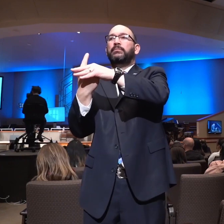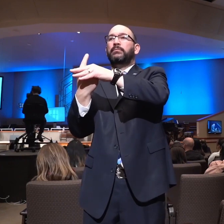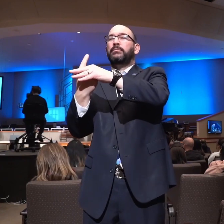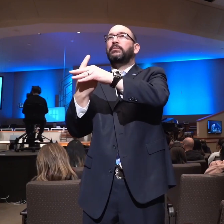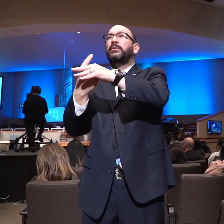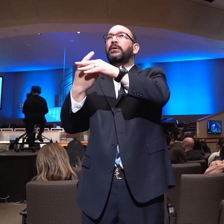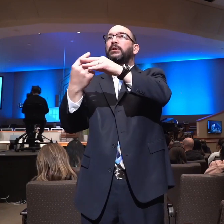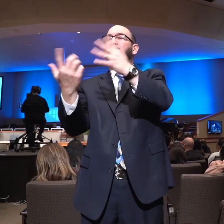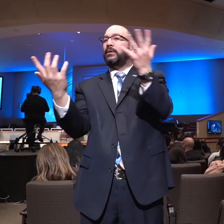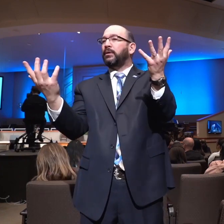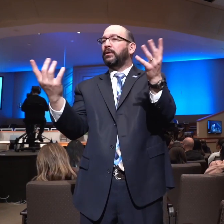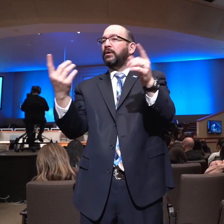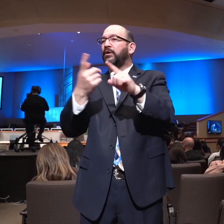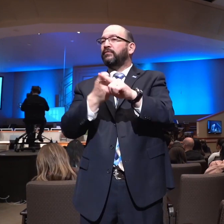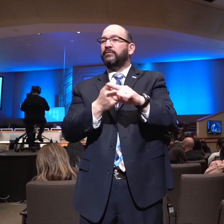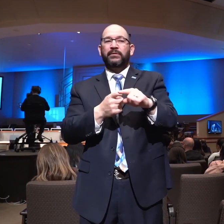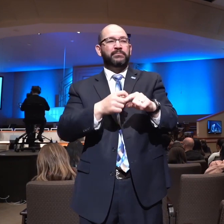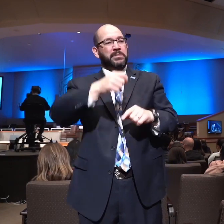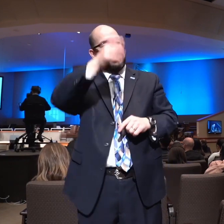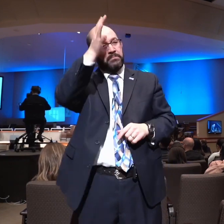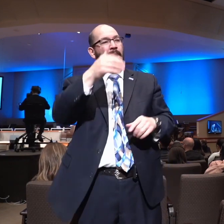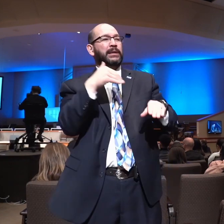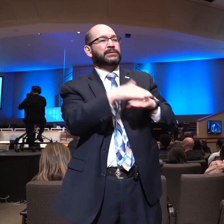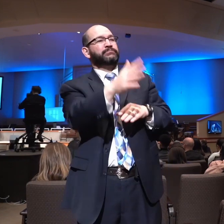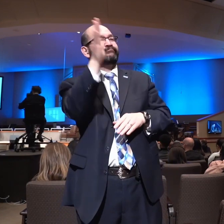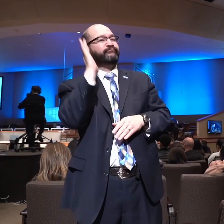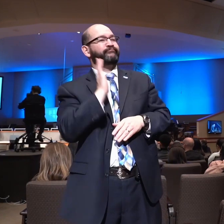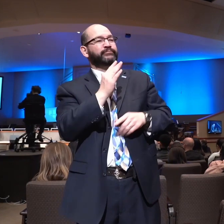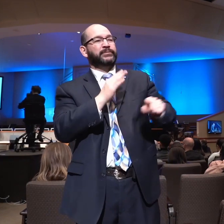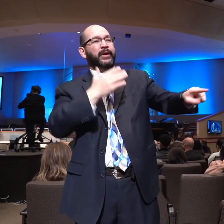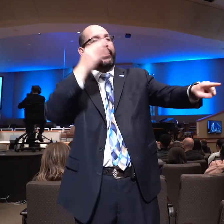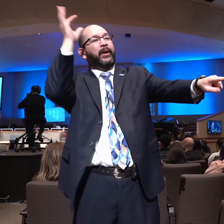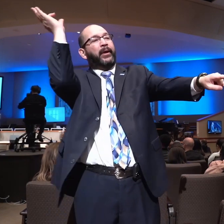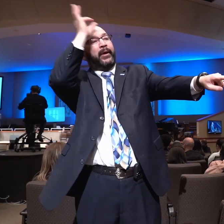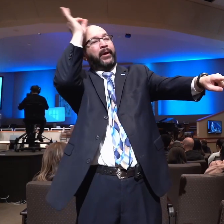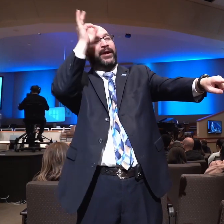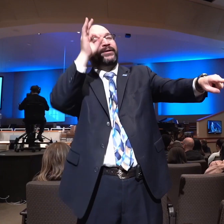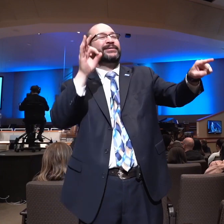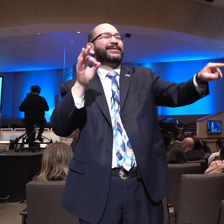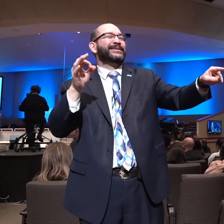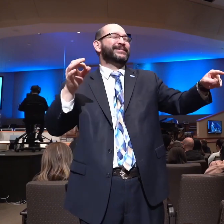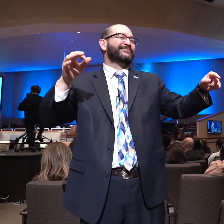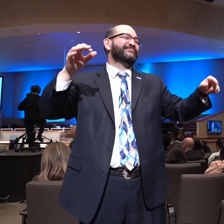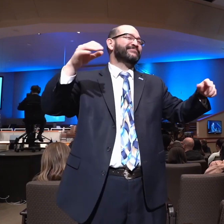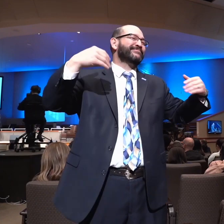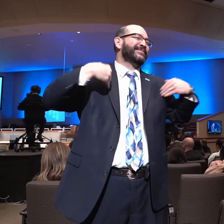a friend who had no idea about the need. He was a cattle man who had sold some of his cattle.